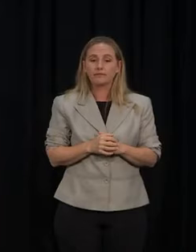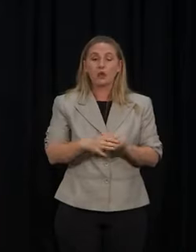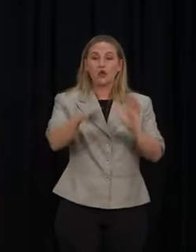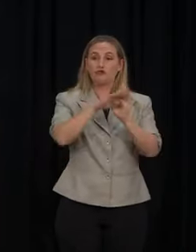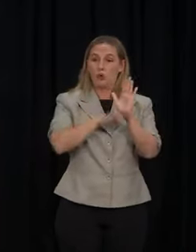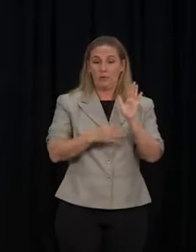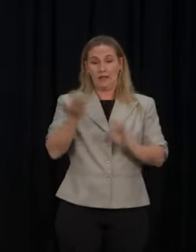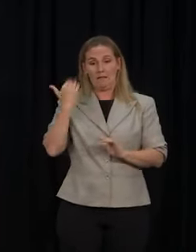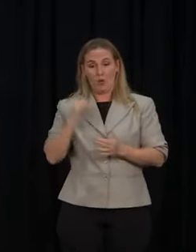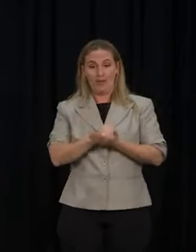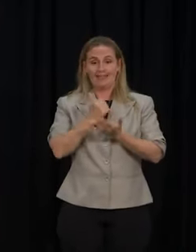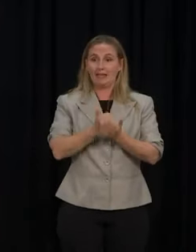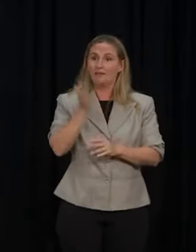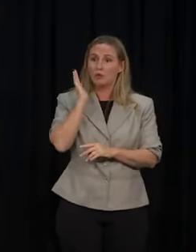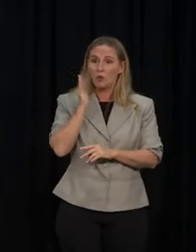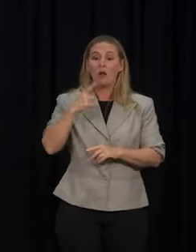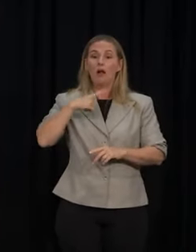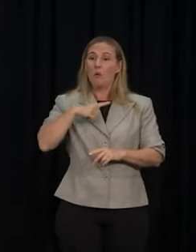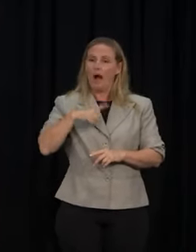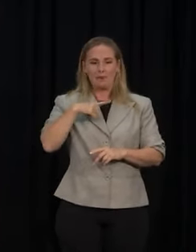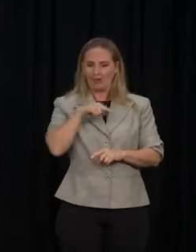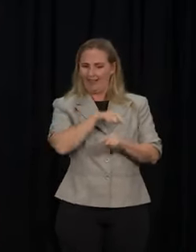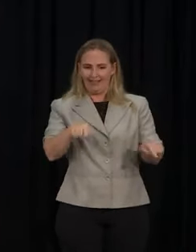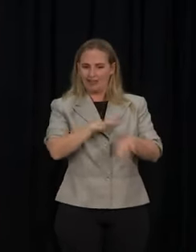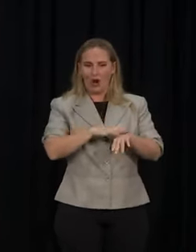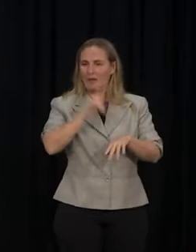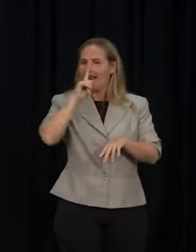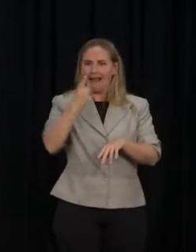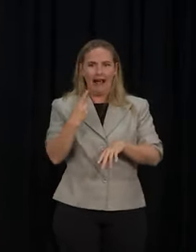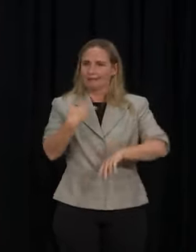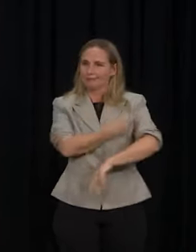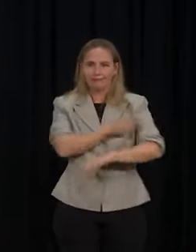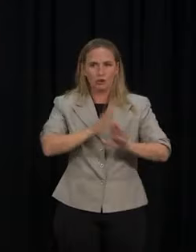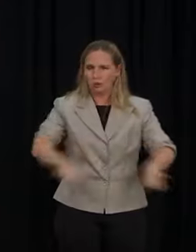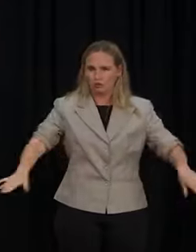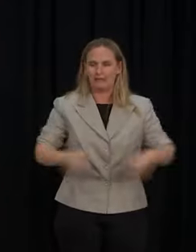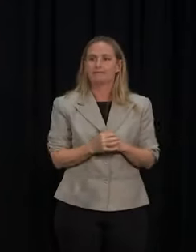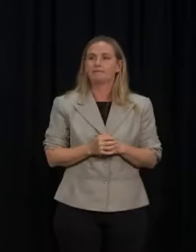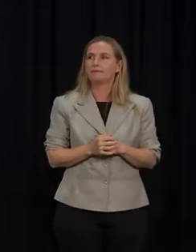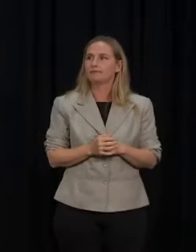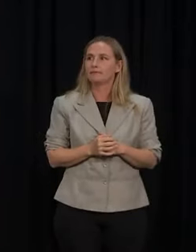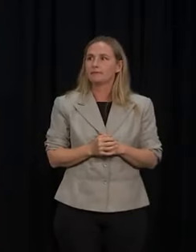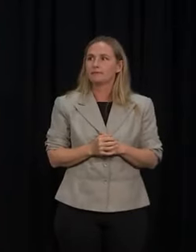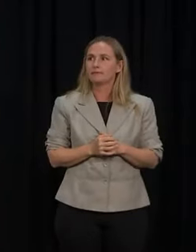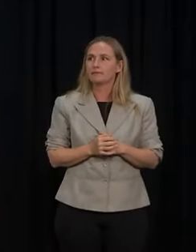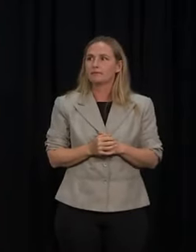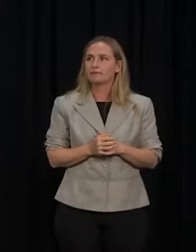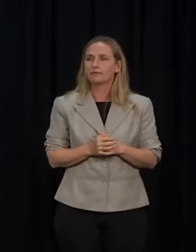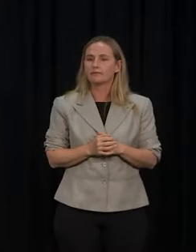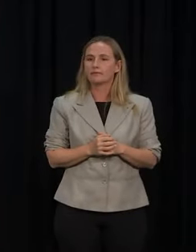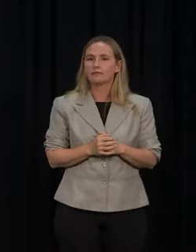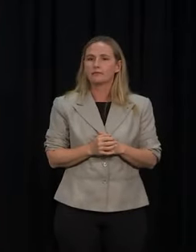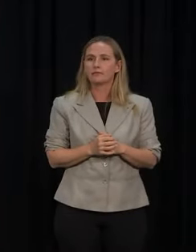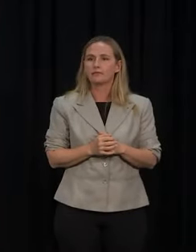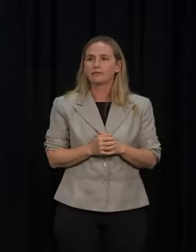also there was the inability to vaccinate children. Also, because we had what they call a naive population, a population that